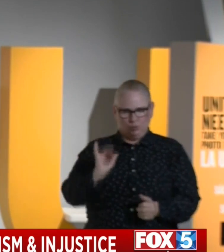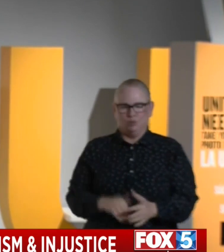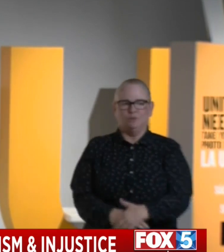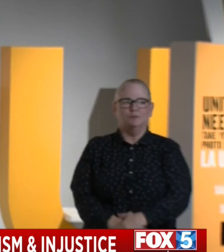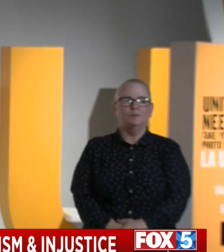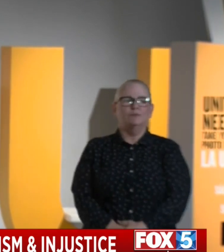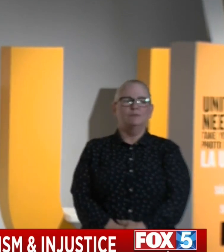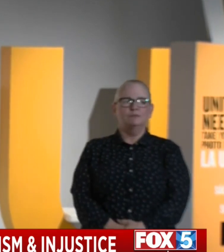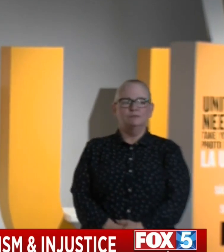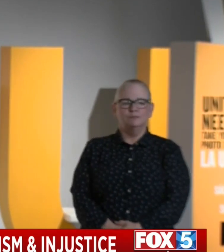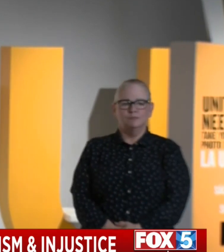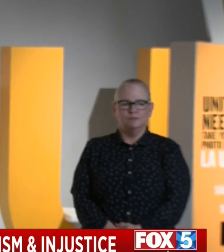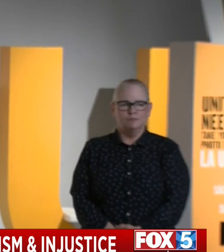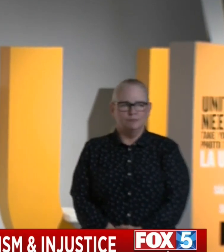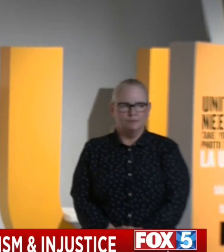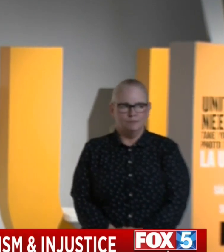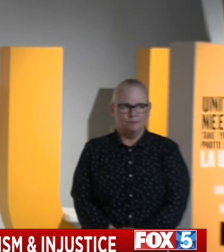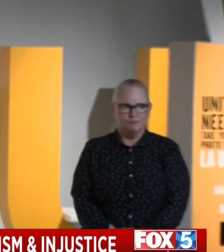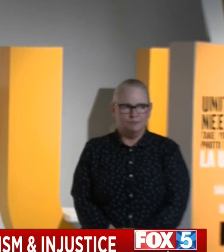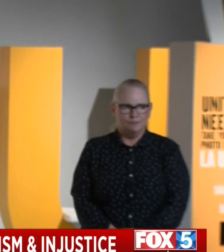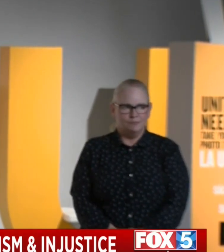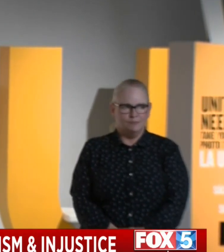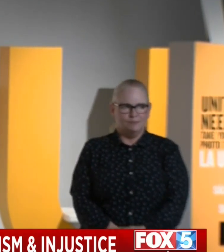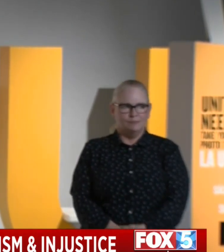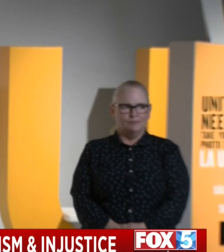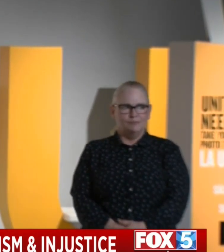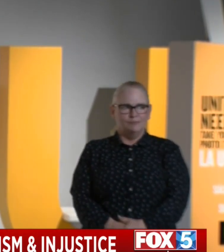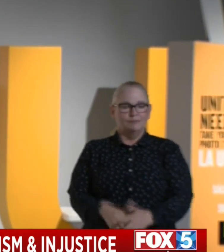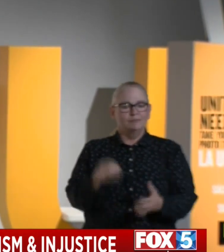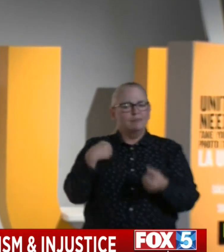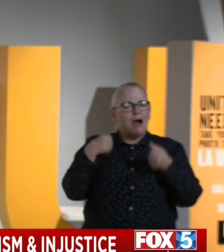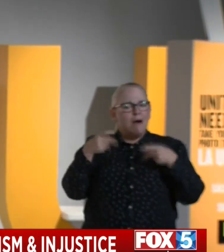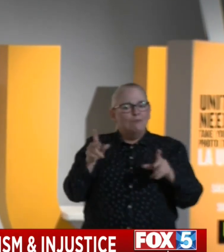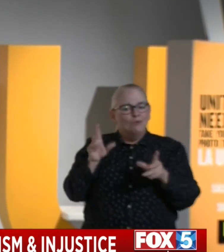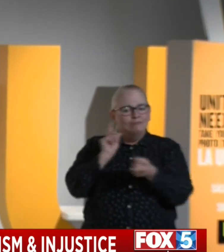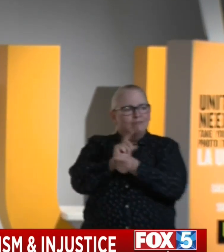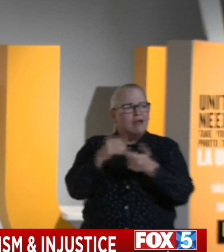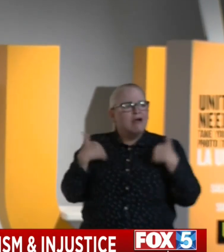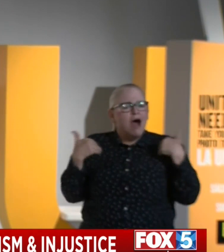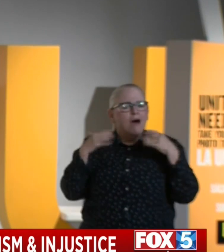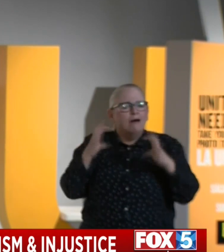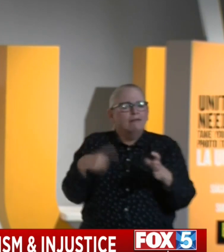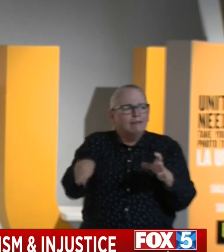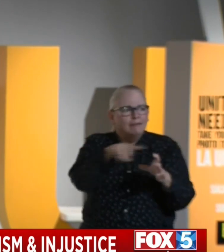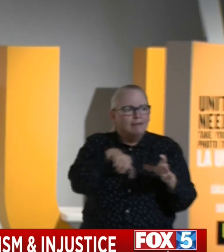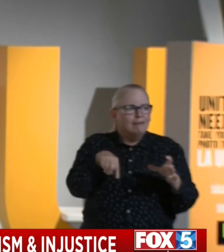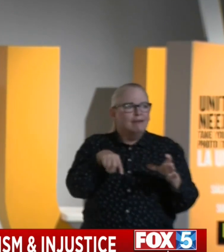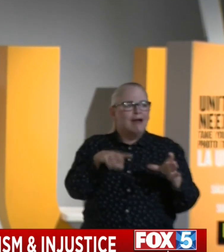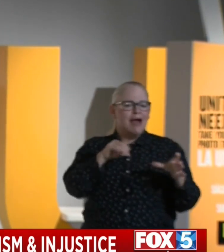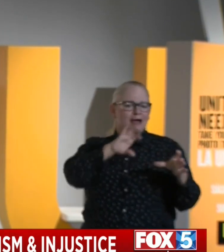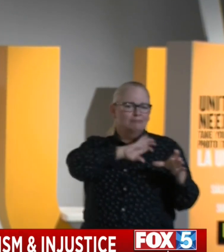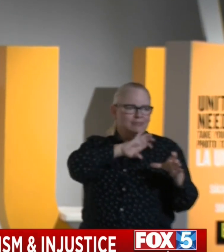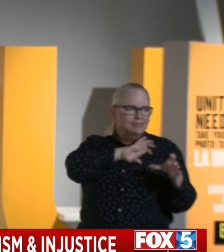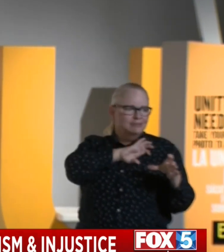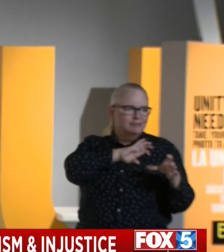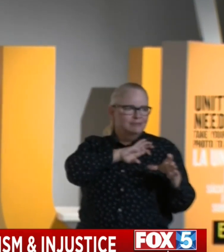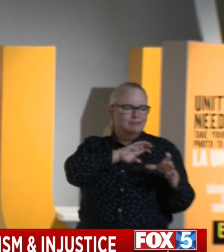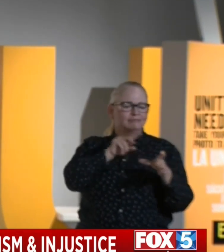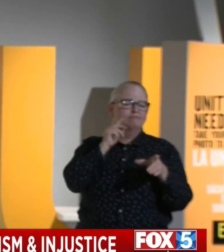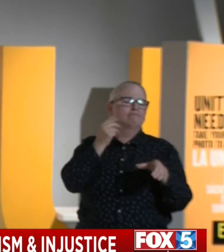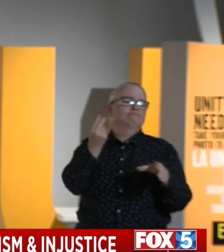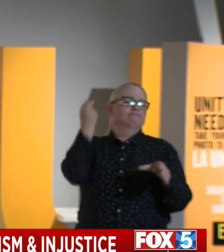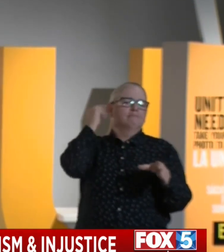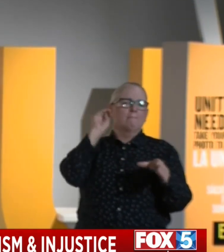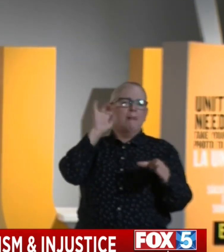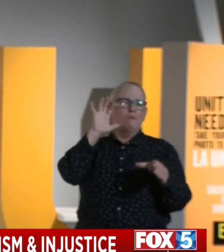opportunity to meet up with a group of young people around the police officers memorial that were cleaning up graffiti. A young girl